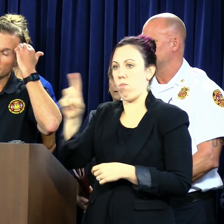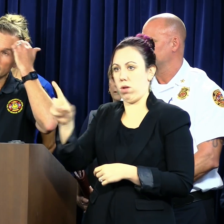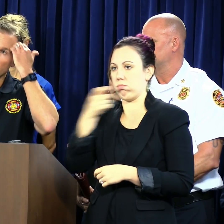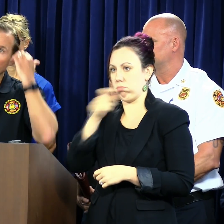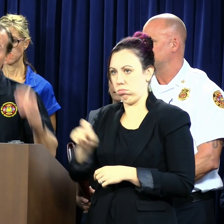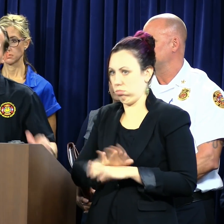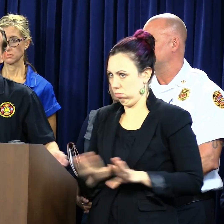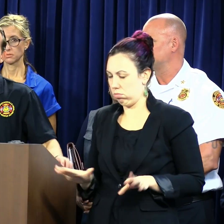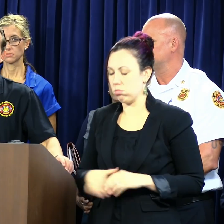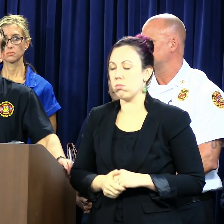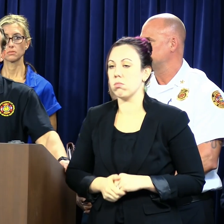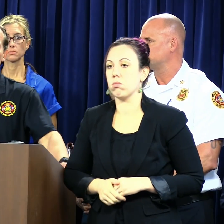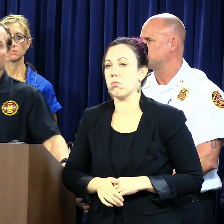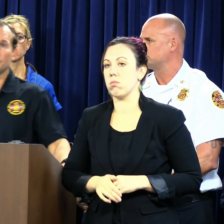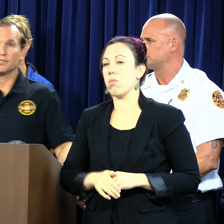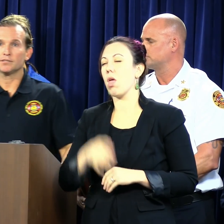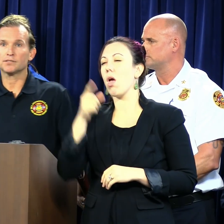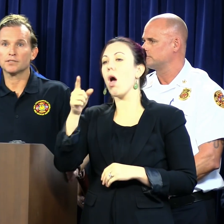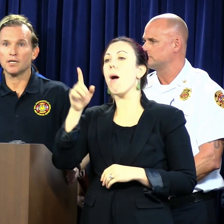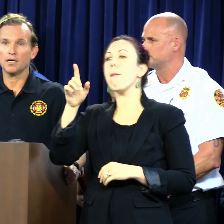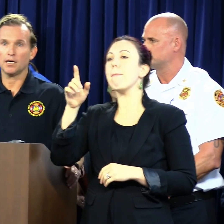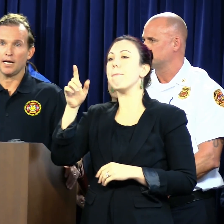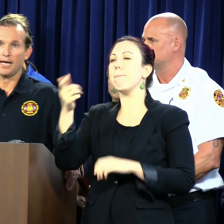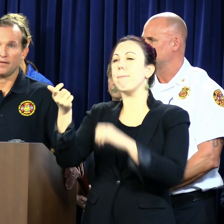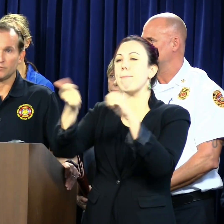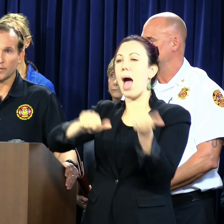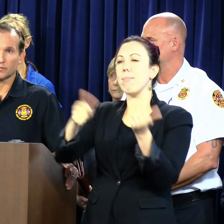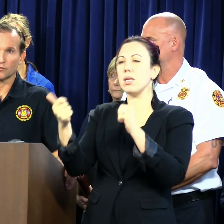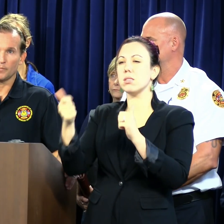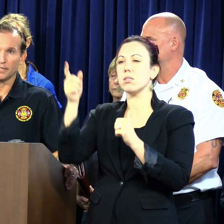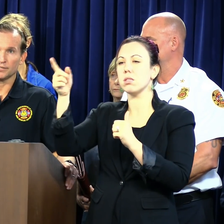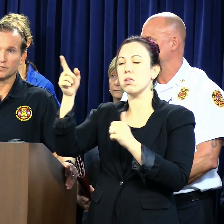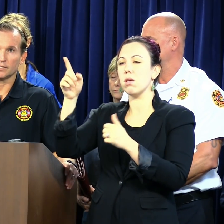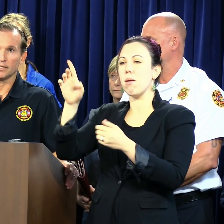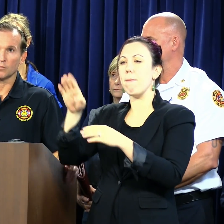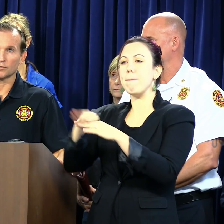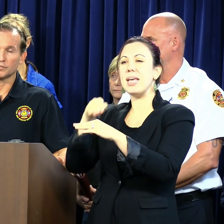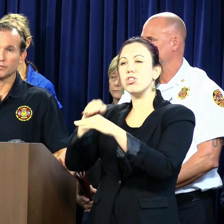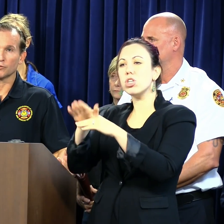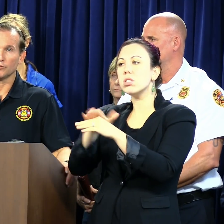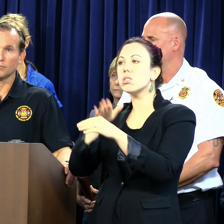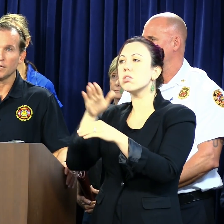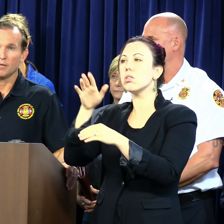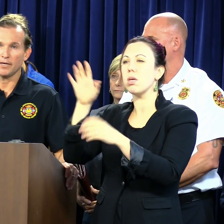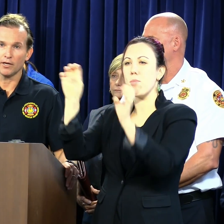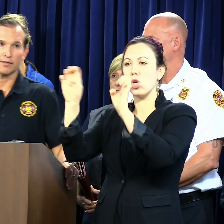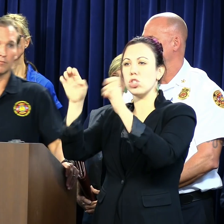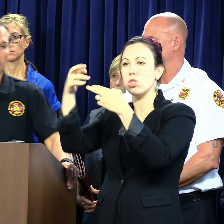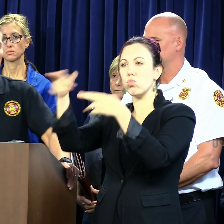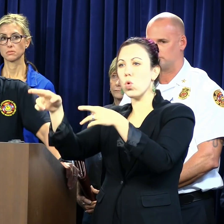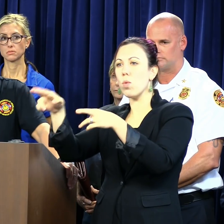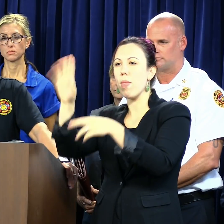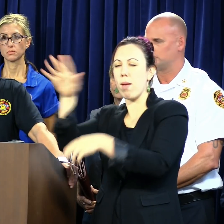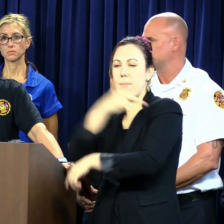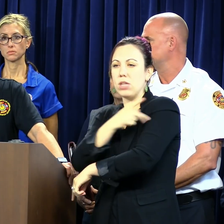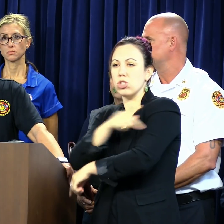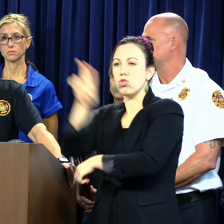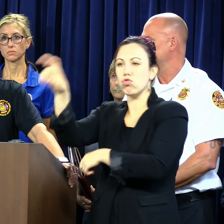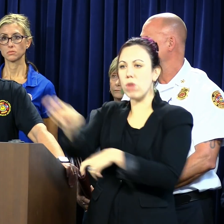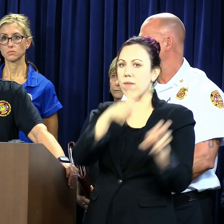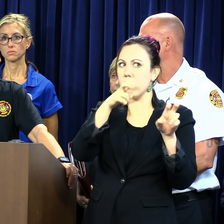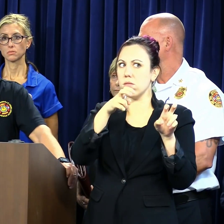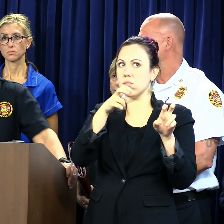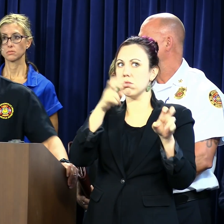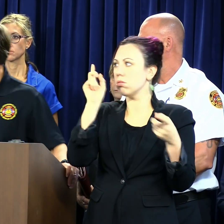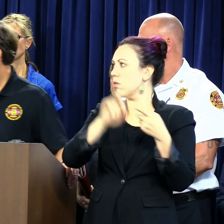end, the Baptist Beaches, they've transferred patients in the emergency room. Mayor Latham is through 5 o'clock